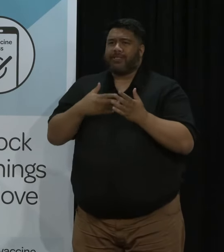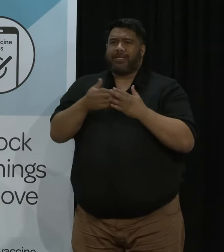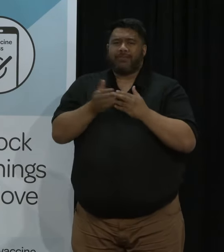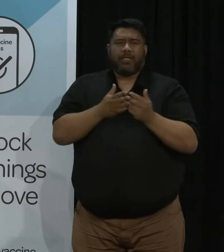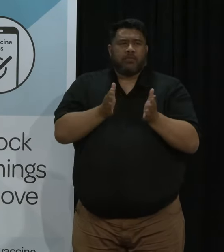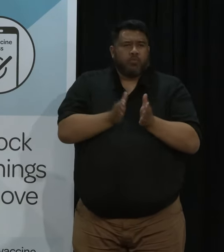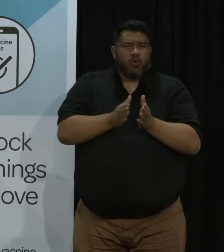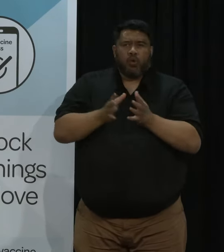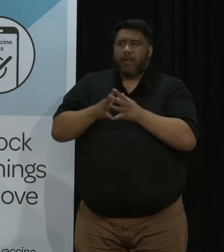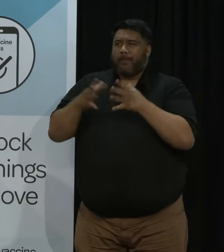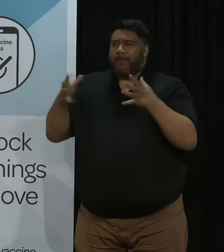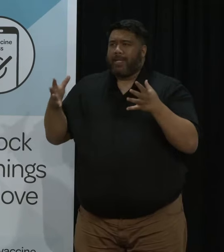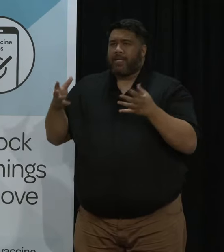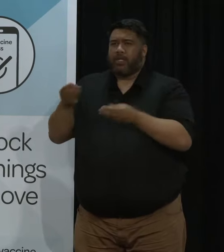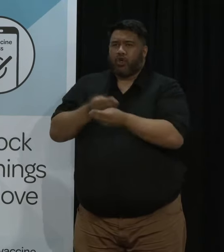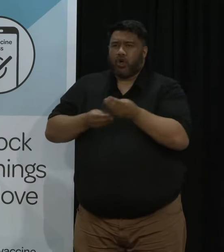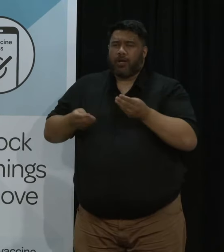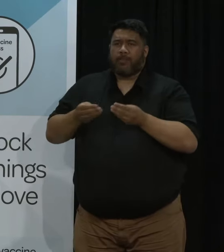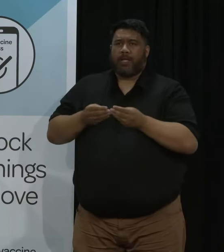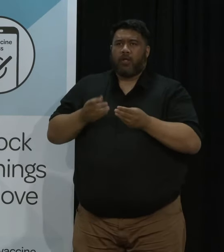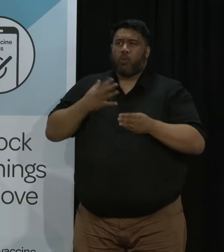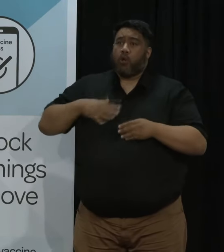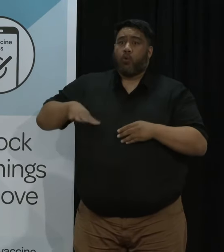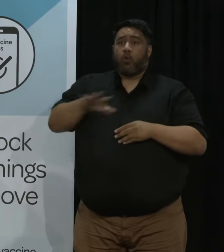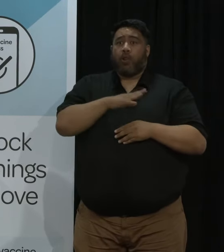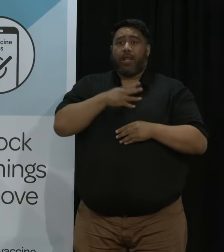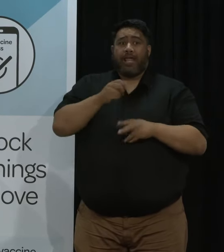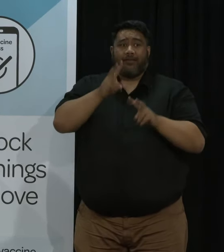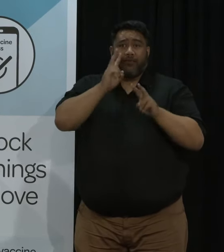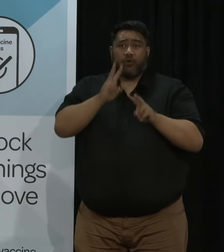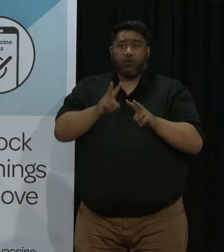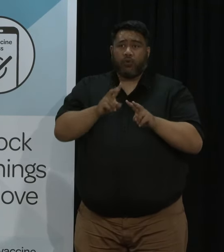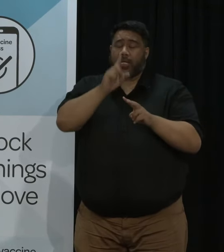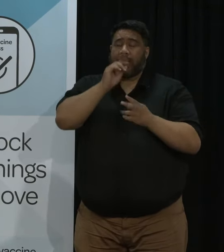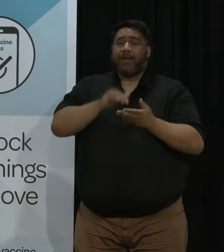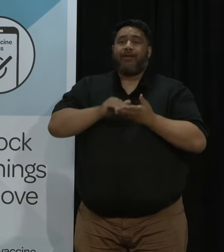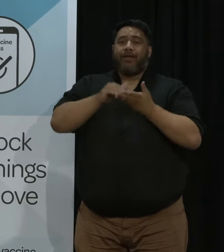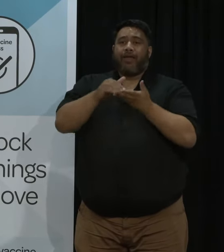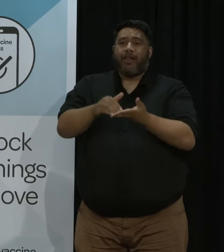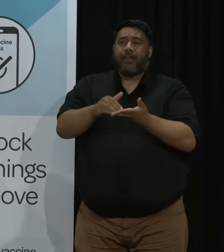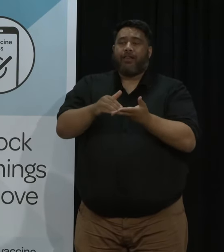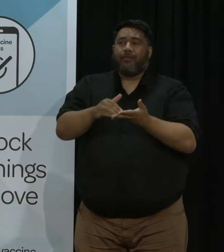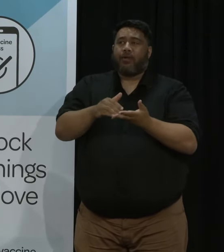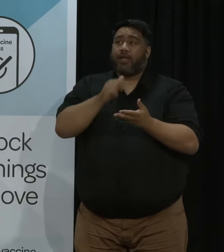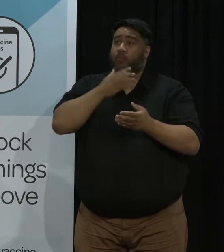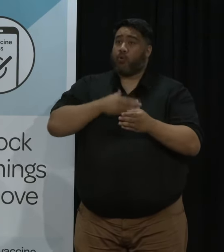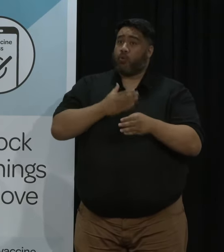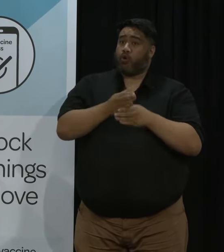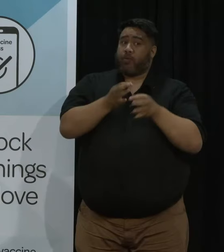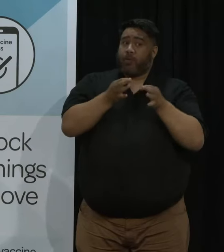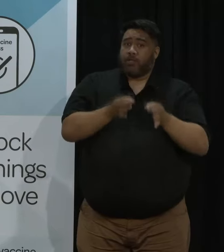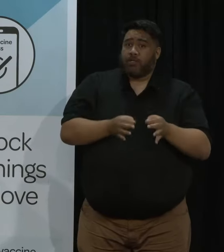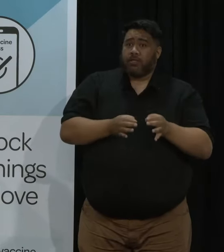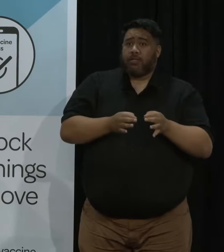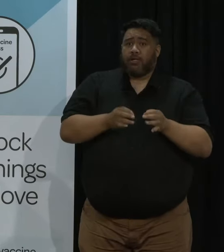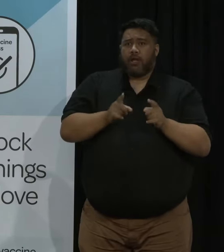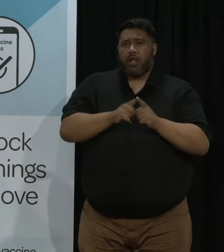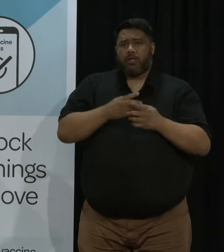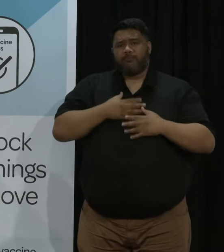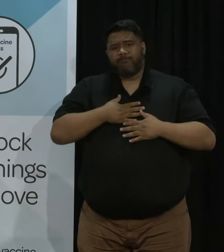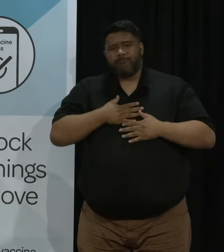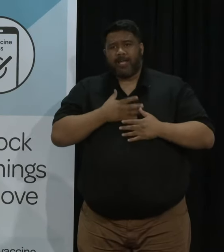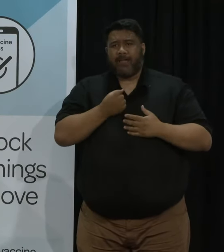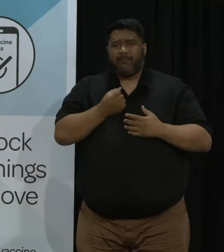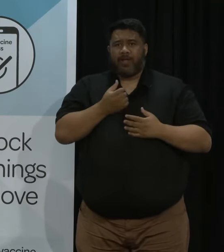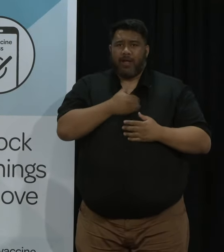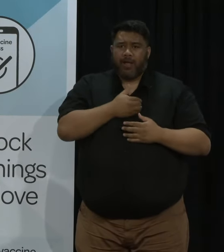a perspective that is useful if we want to be politicians that are empathetic that are inquisitive that